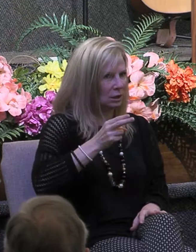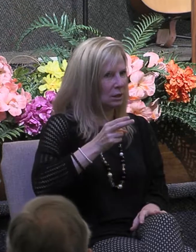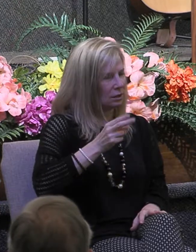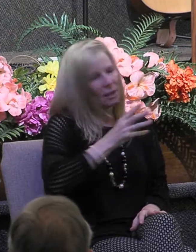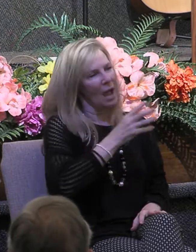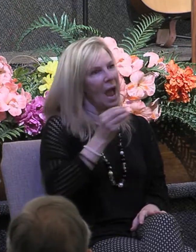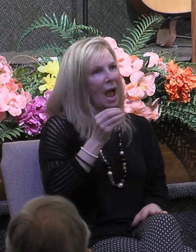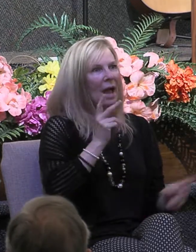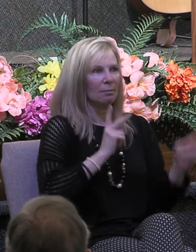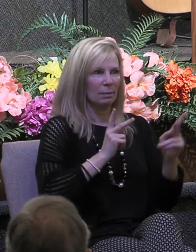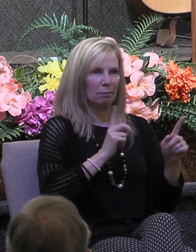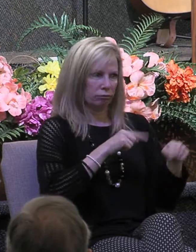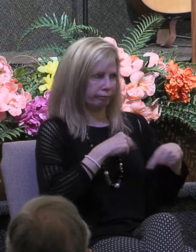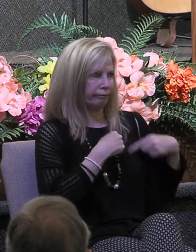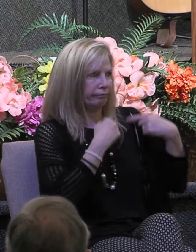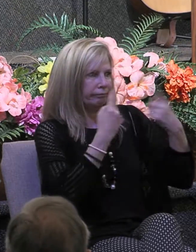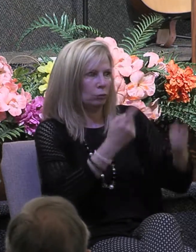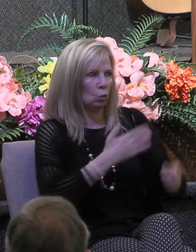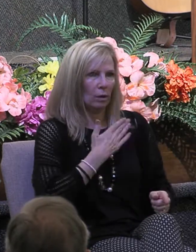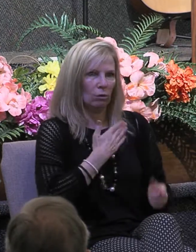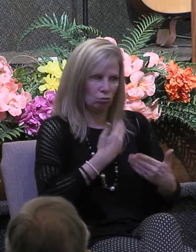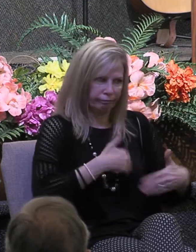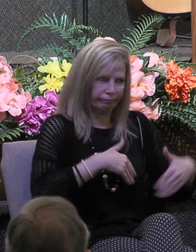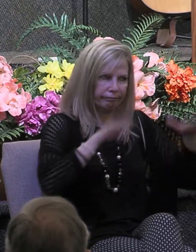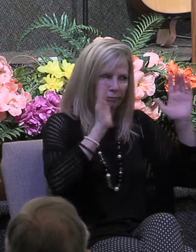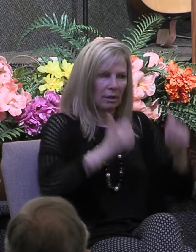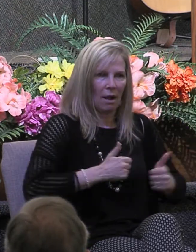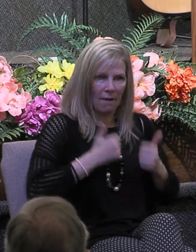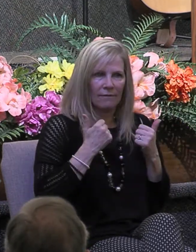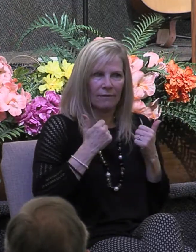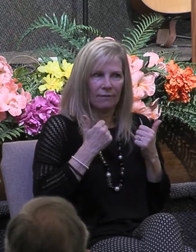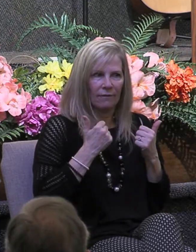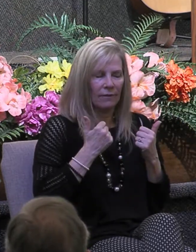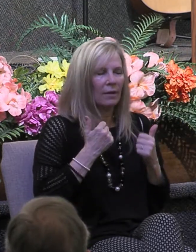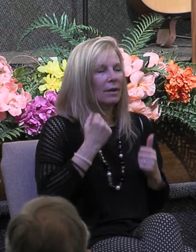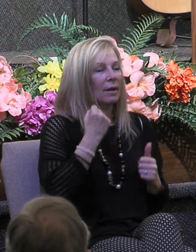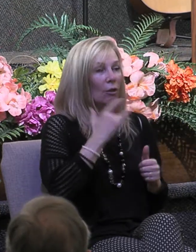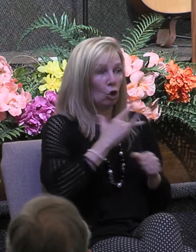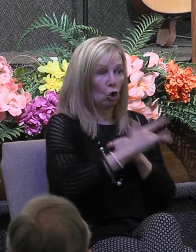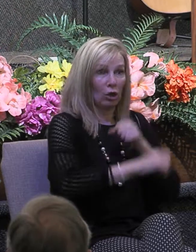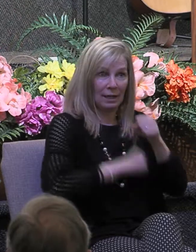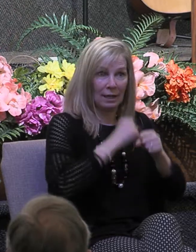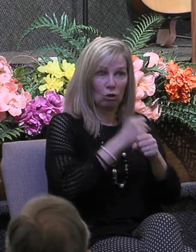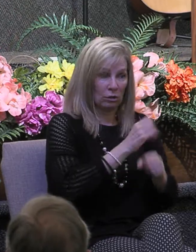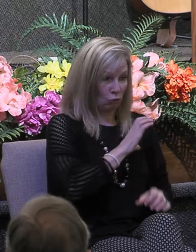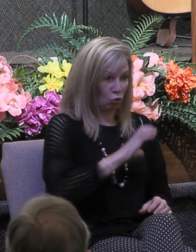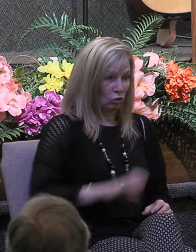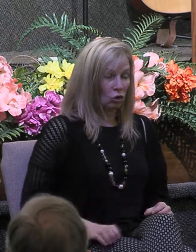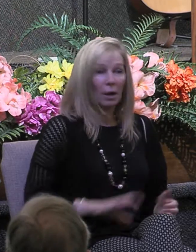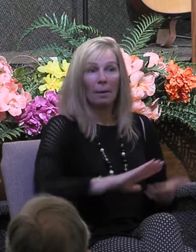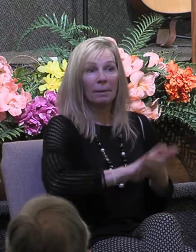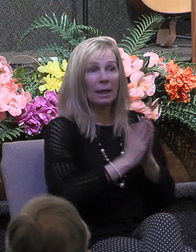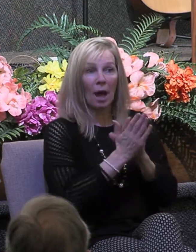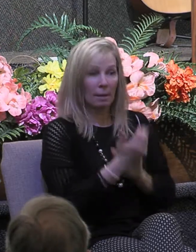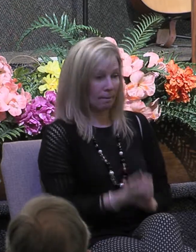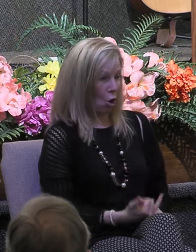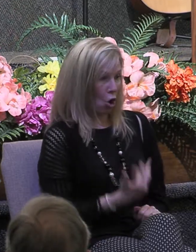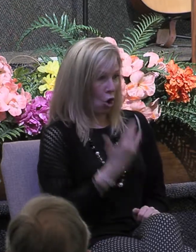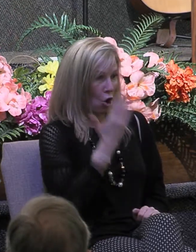down through the centuries he writes this in the early years of Christianity becoming a martyr became at times a